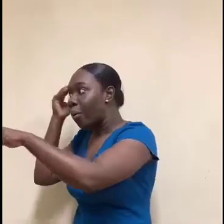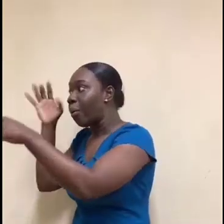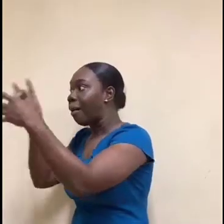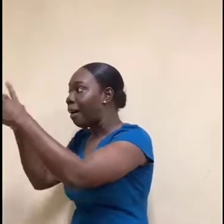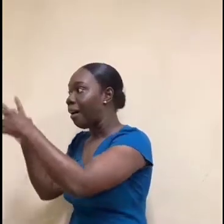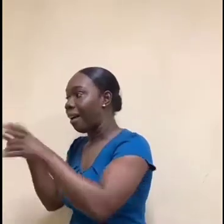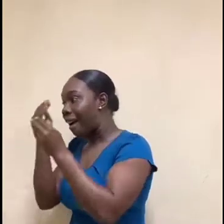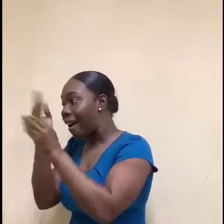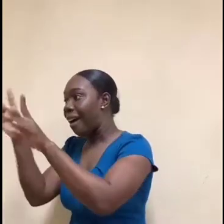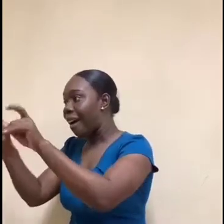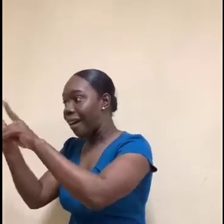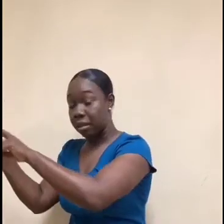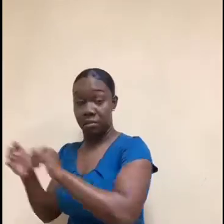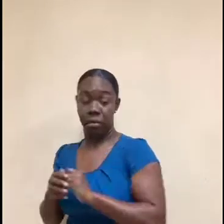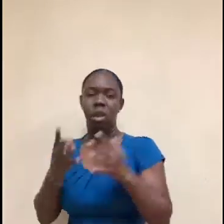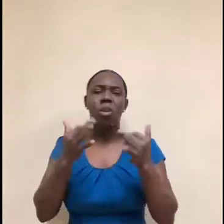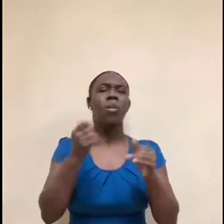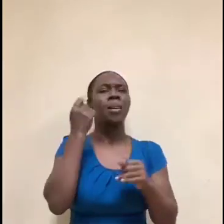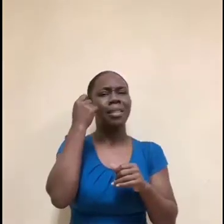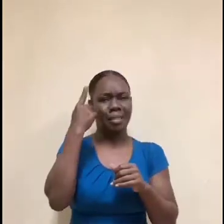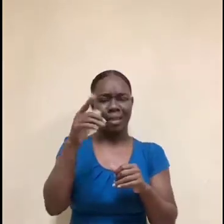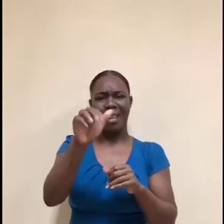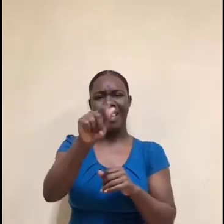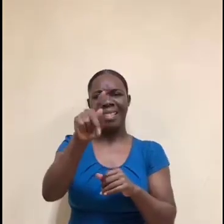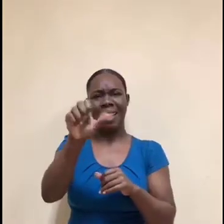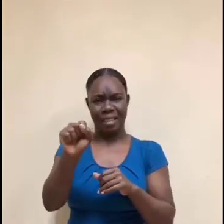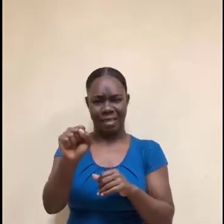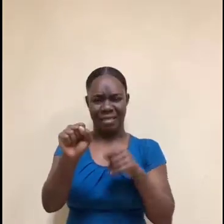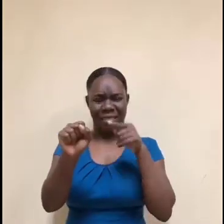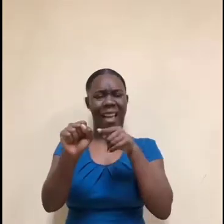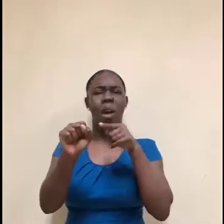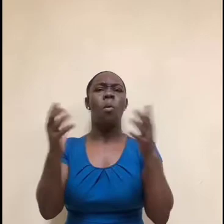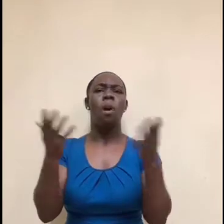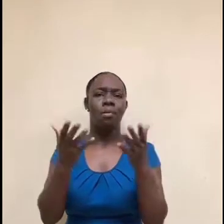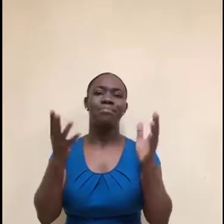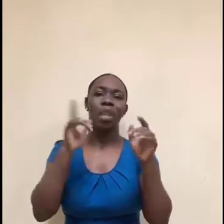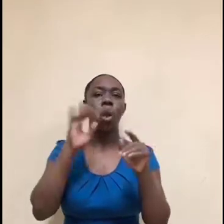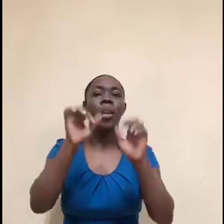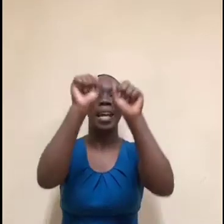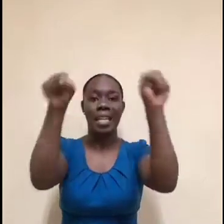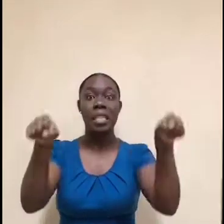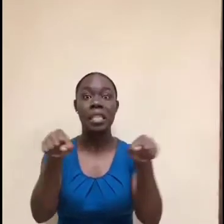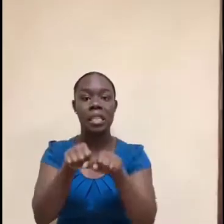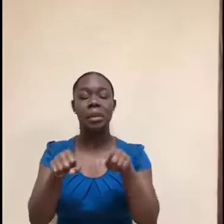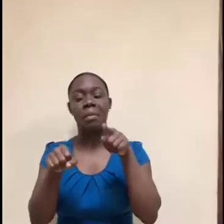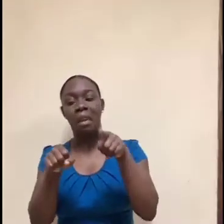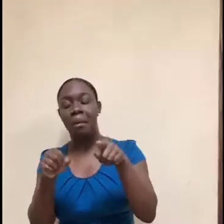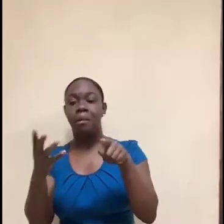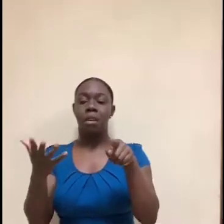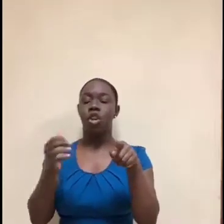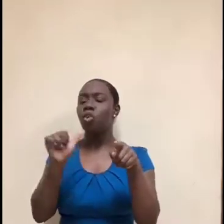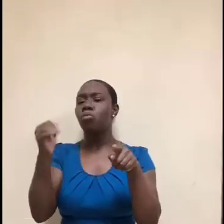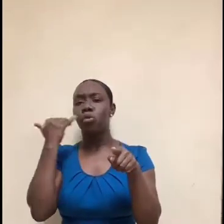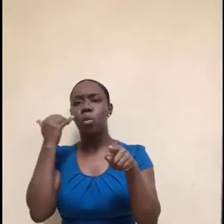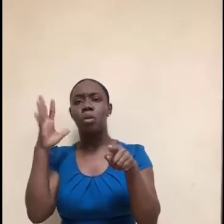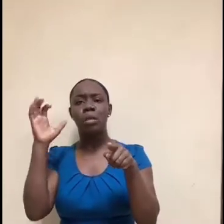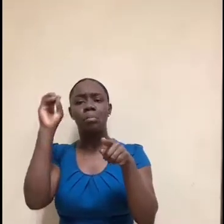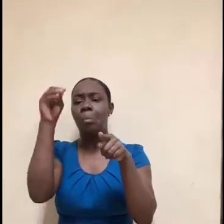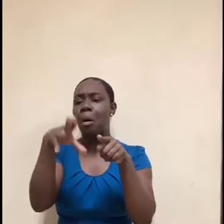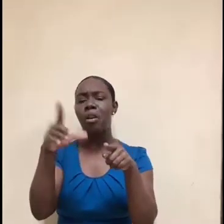this person's over 35 or 40 or 50 or this person's white or black or Asian or whatever. So even though we all,